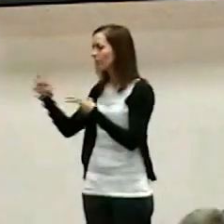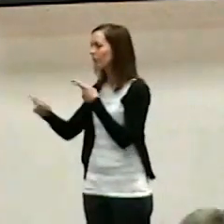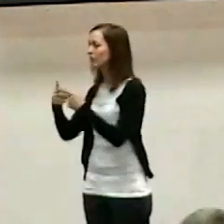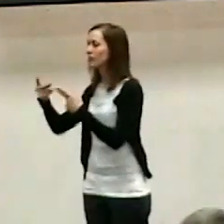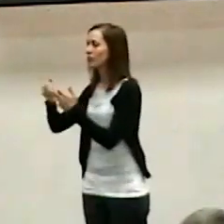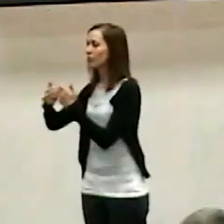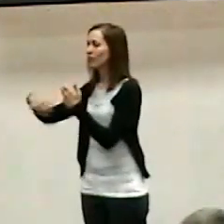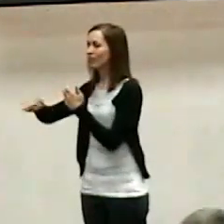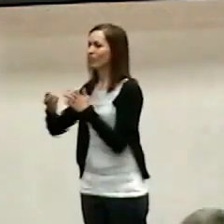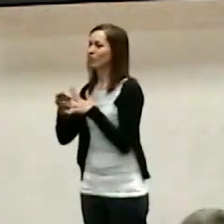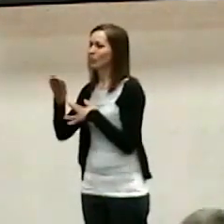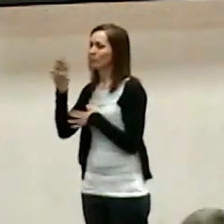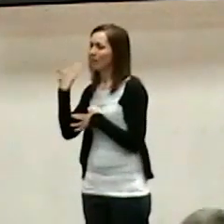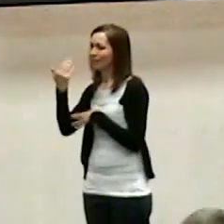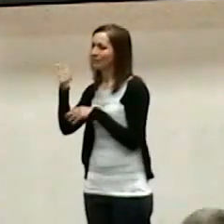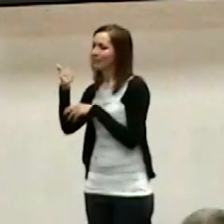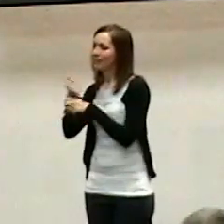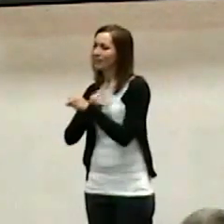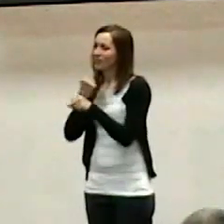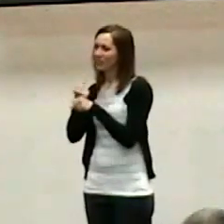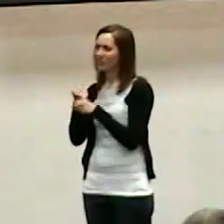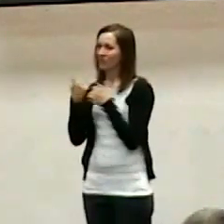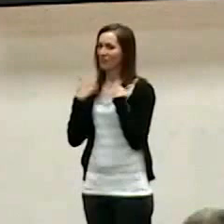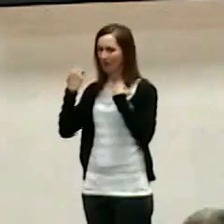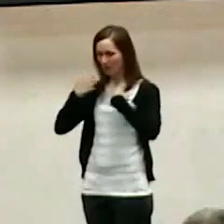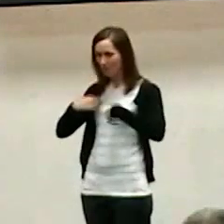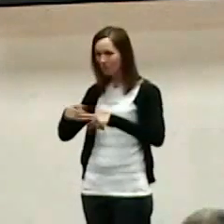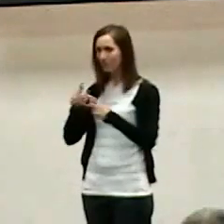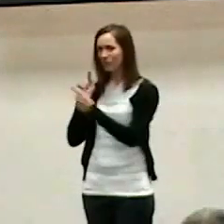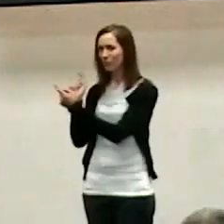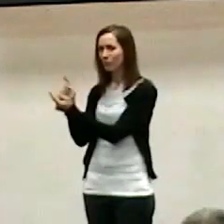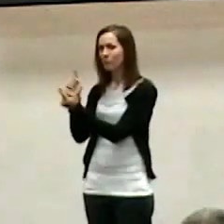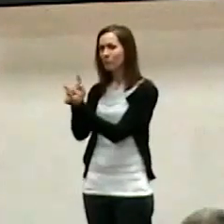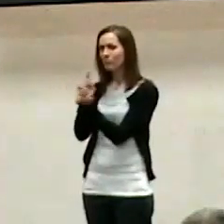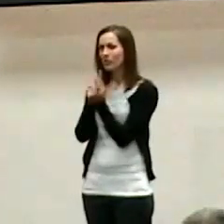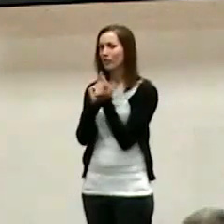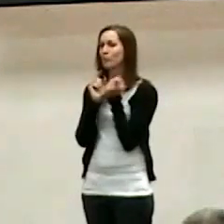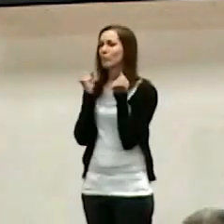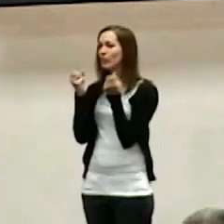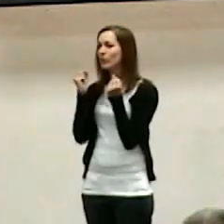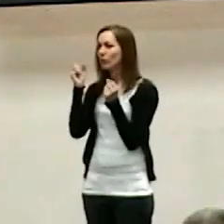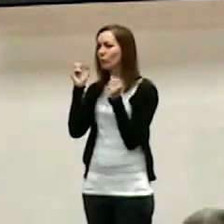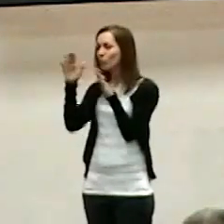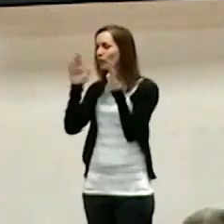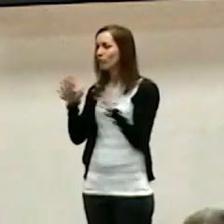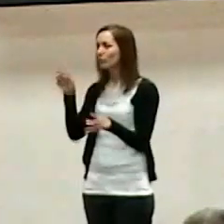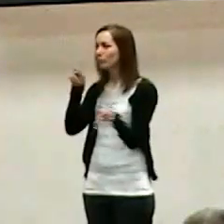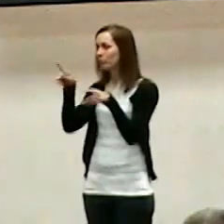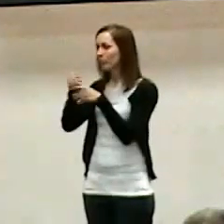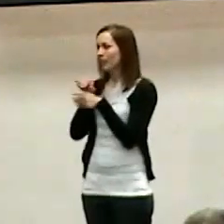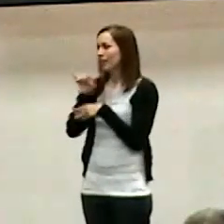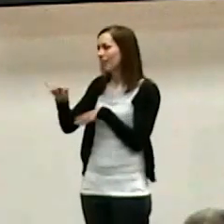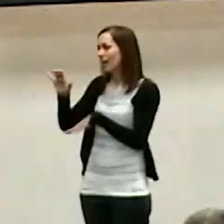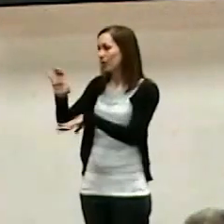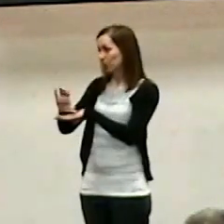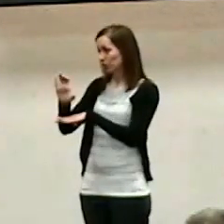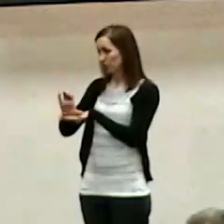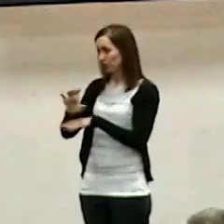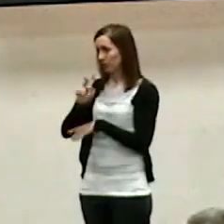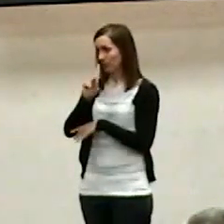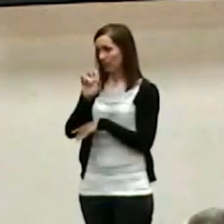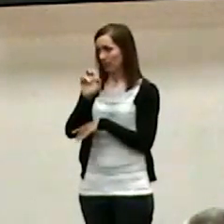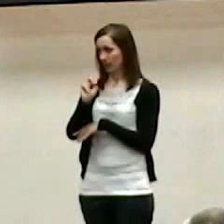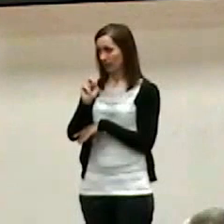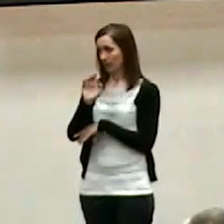these 10 years several times and we've had the opportunity to meet some wonderful people out there and Kent and his